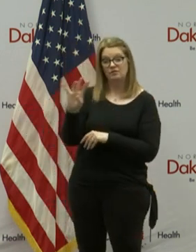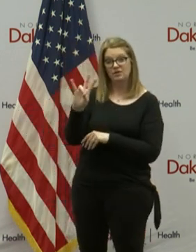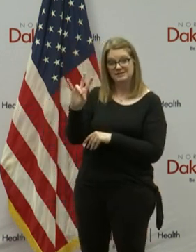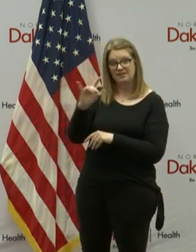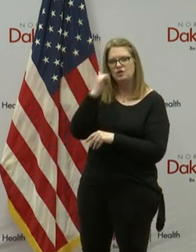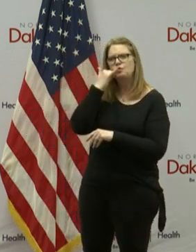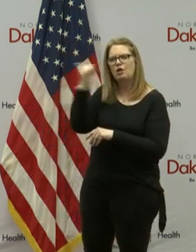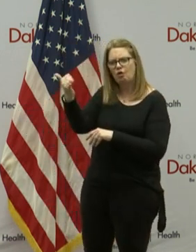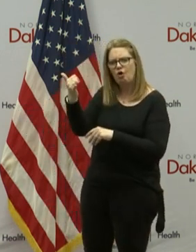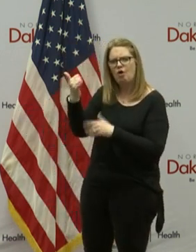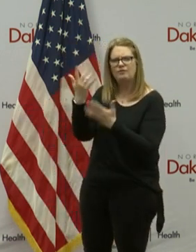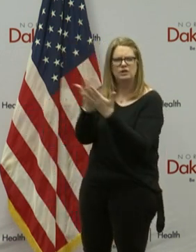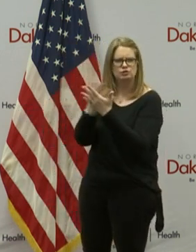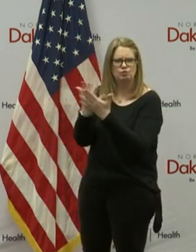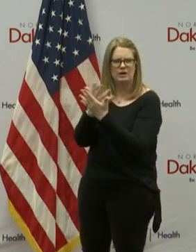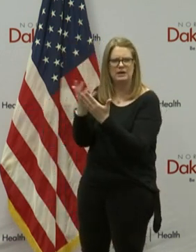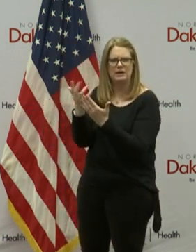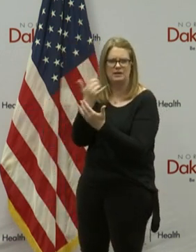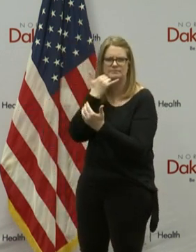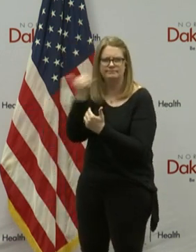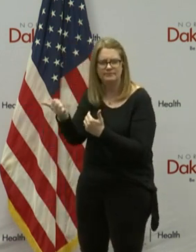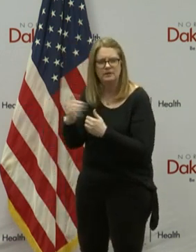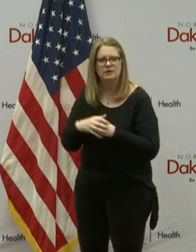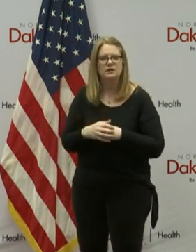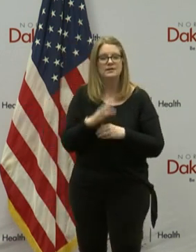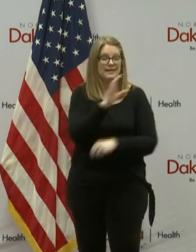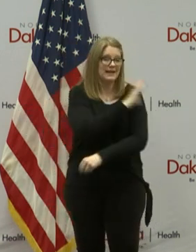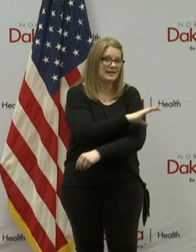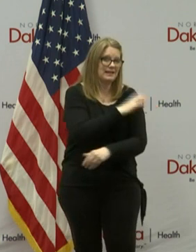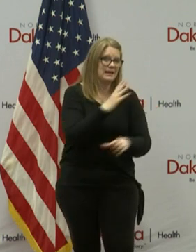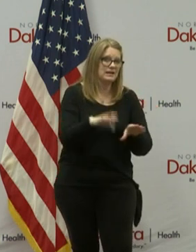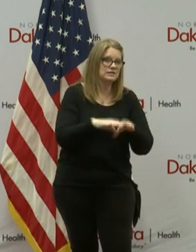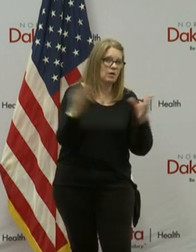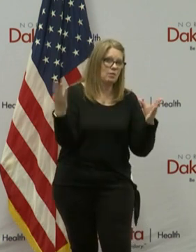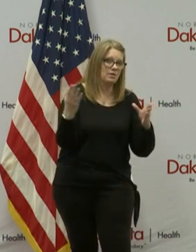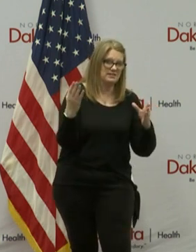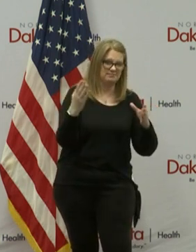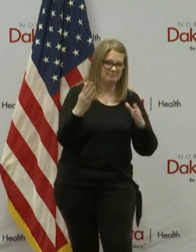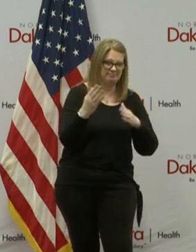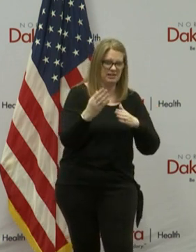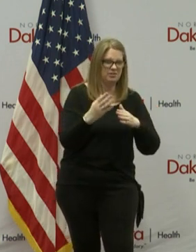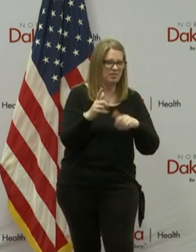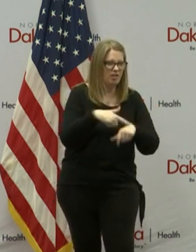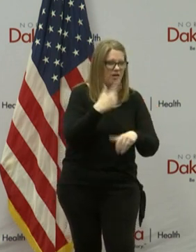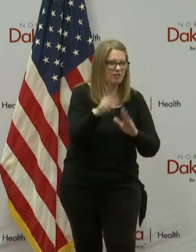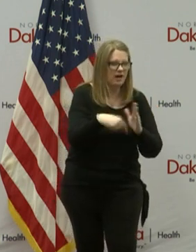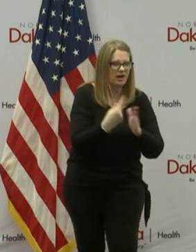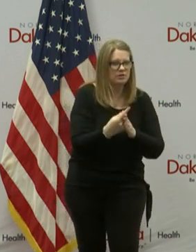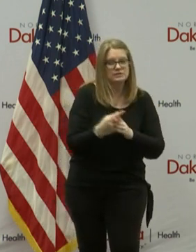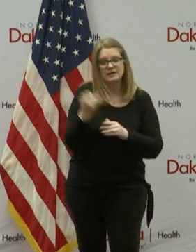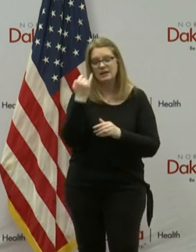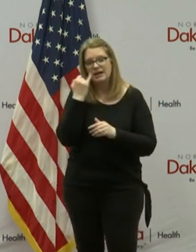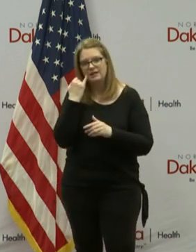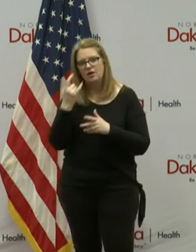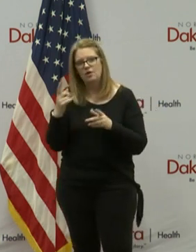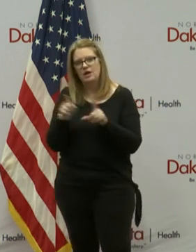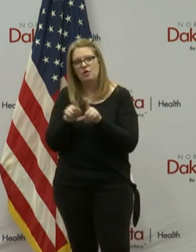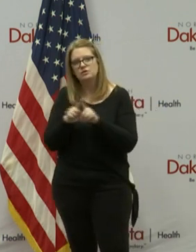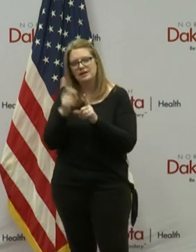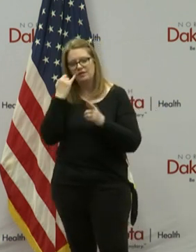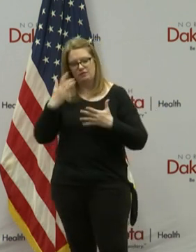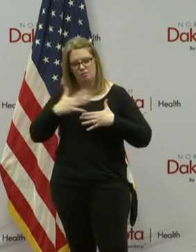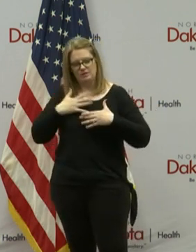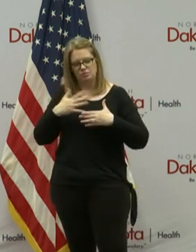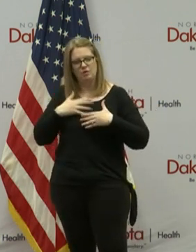Our sick clinic is open extended hours and on the weekend to care for those with respiratory symptoms. Our